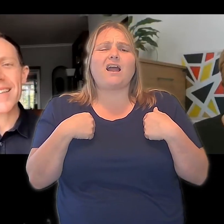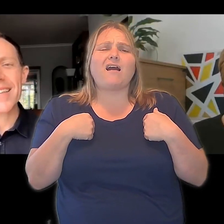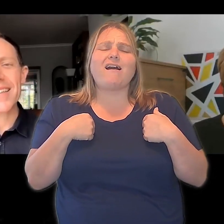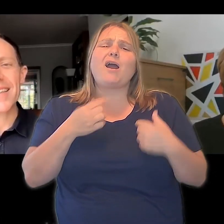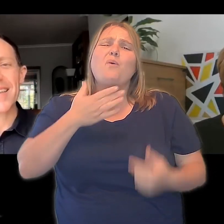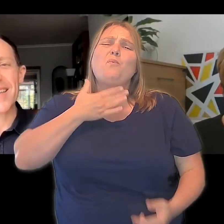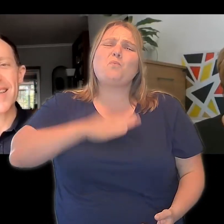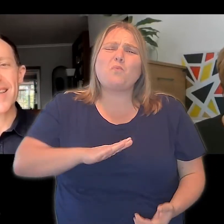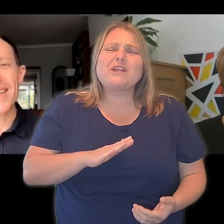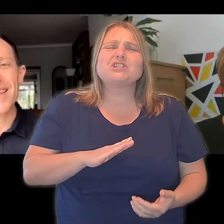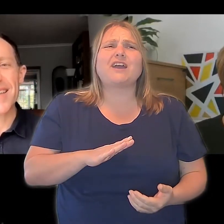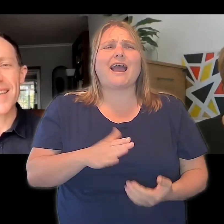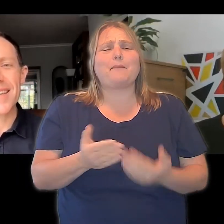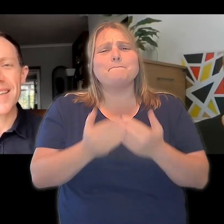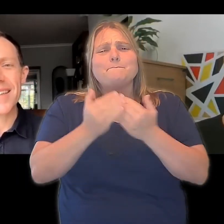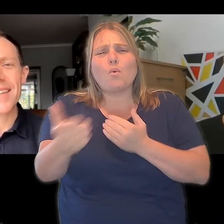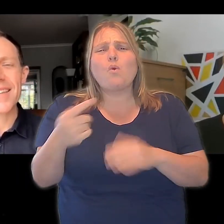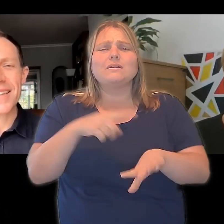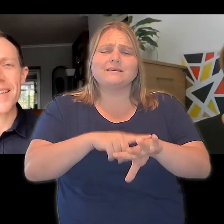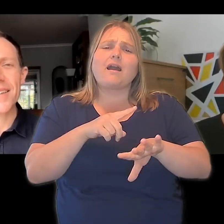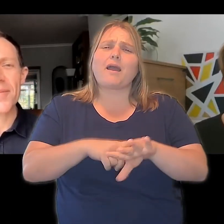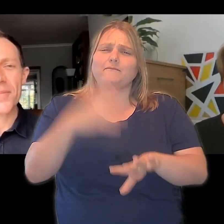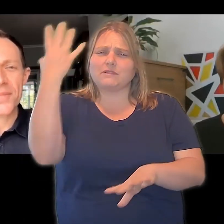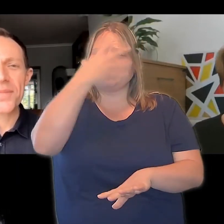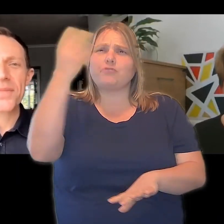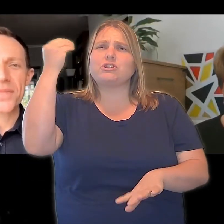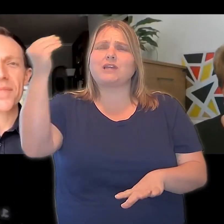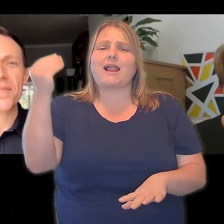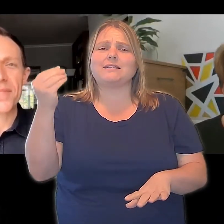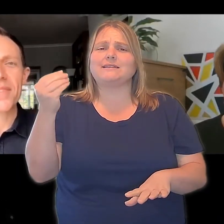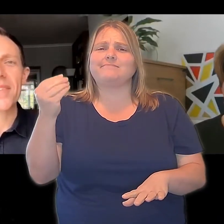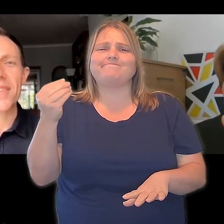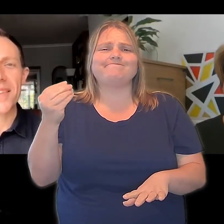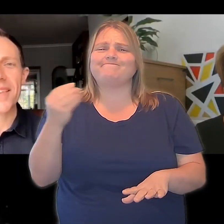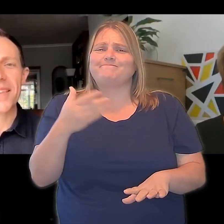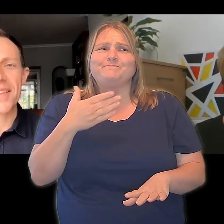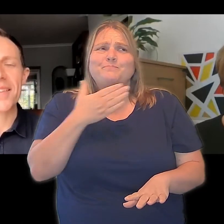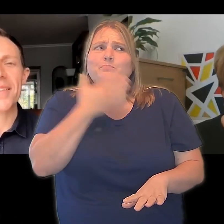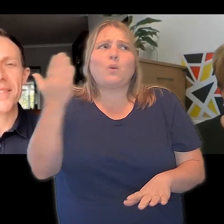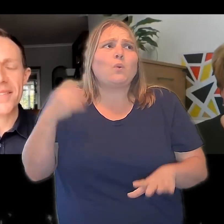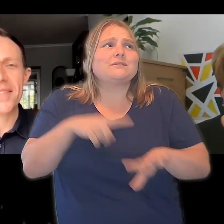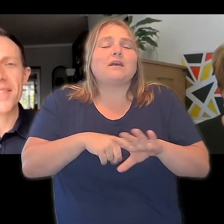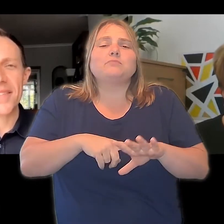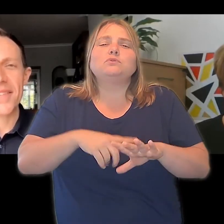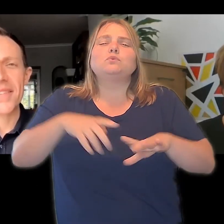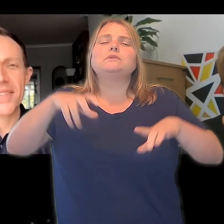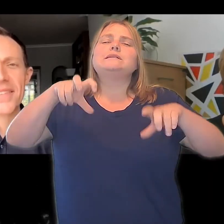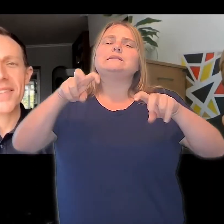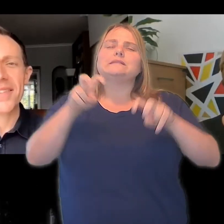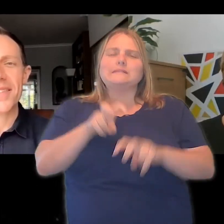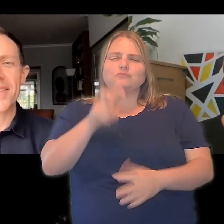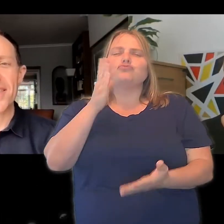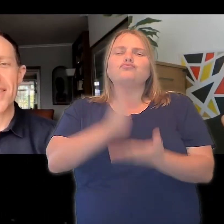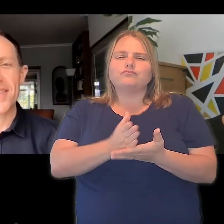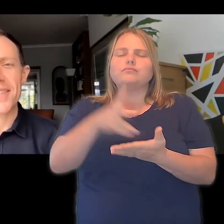time for spirituality as I would like is in time to sit back and reflect and relax. And what I have started doing there